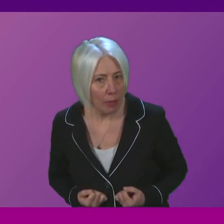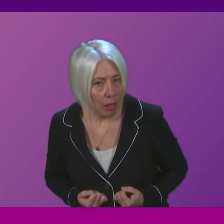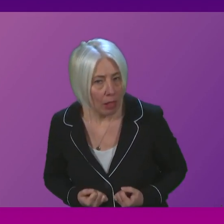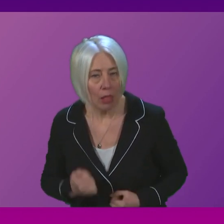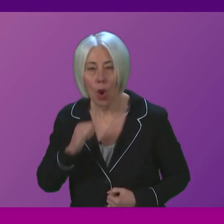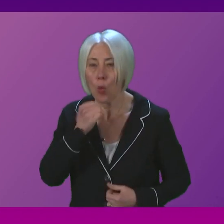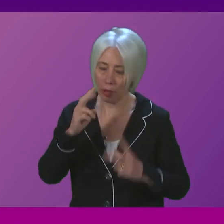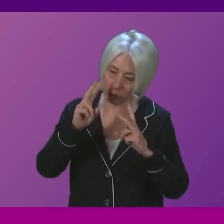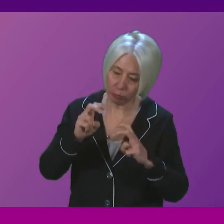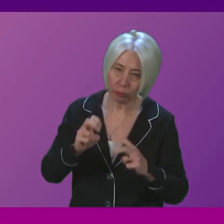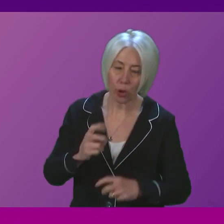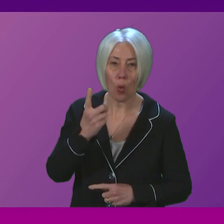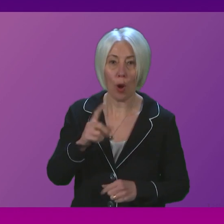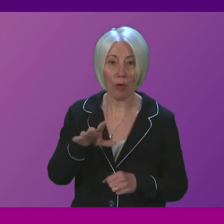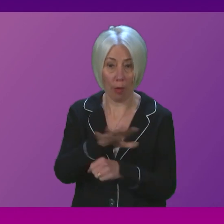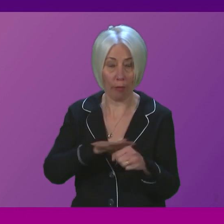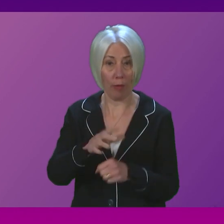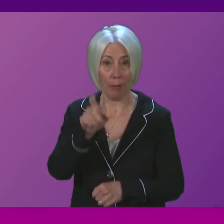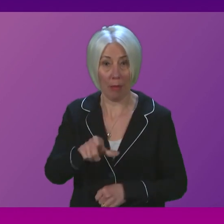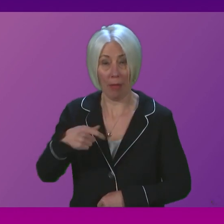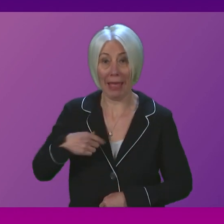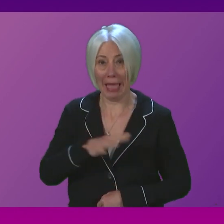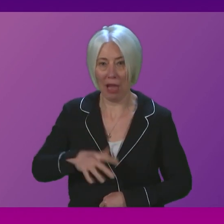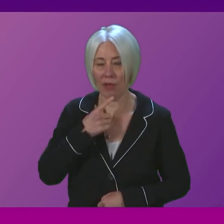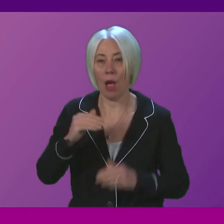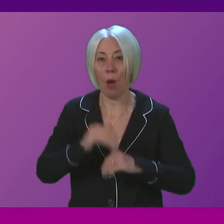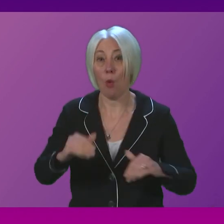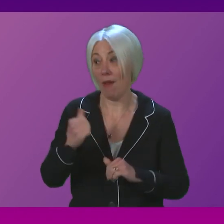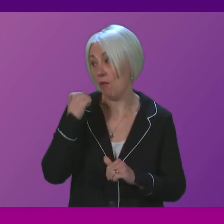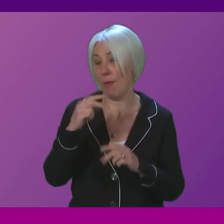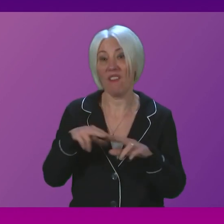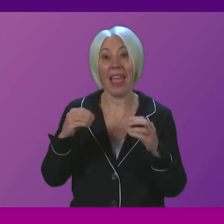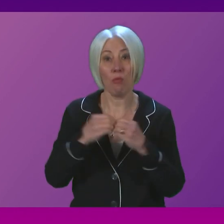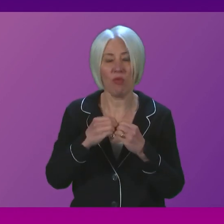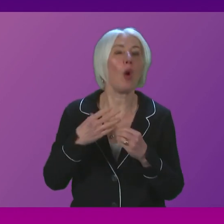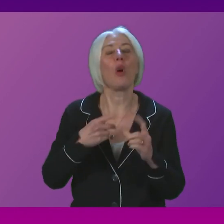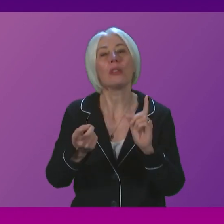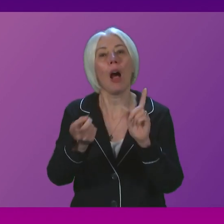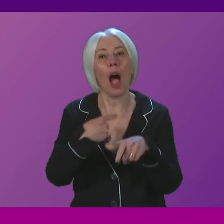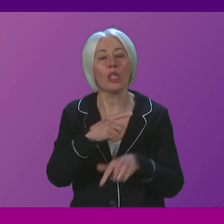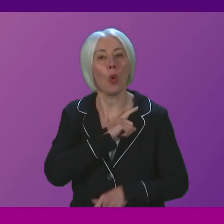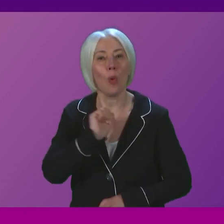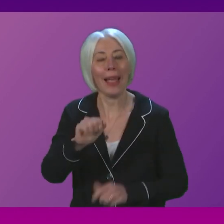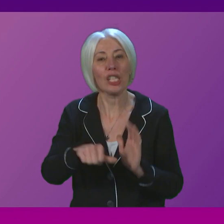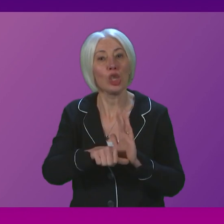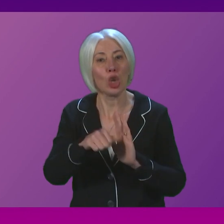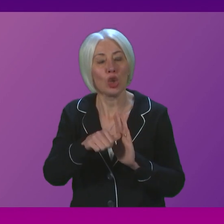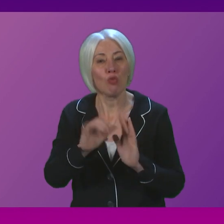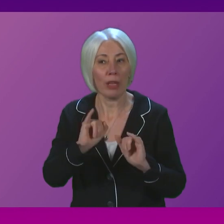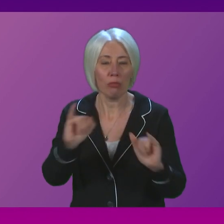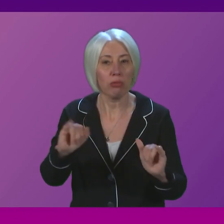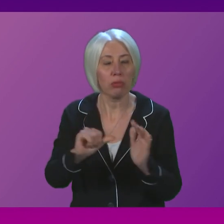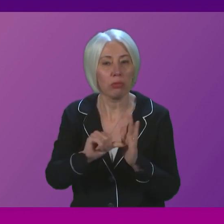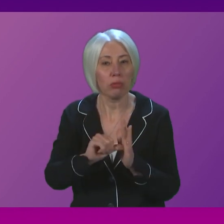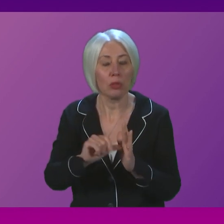investigate the case of one of my constituents who's been waiting since February to get answers as to why her surgery went wrong and who is